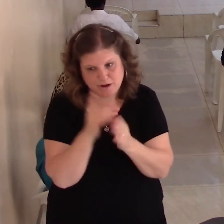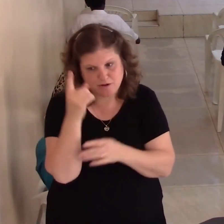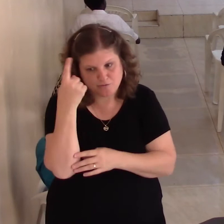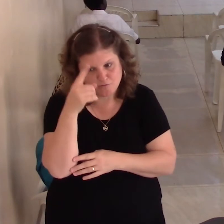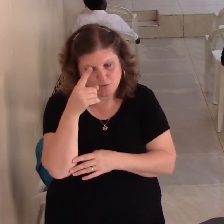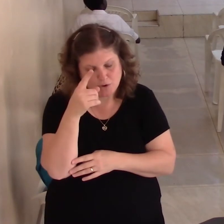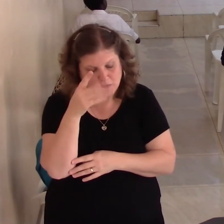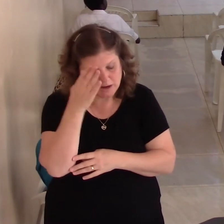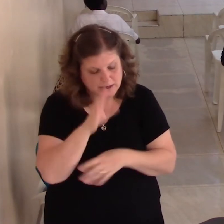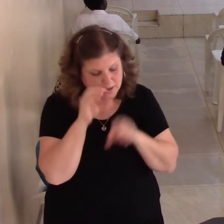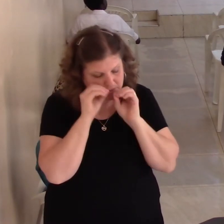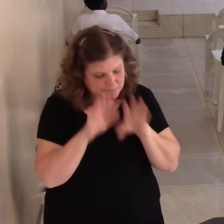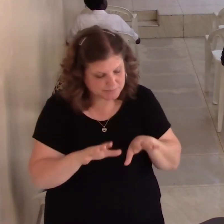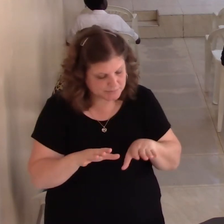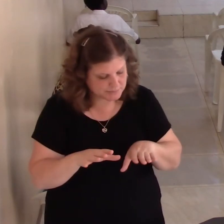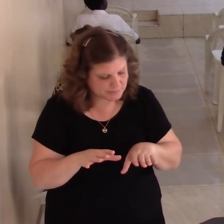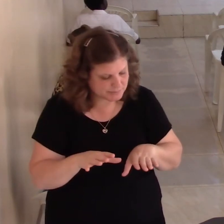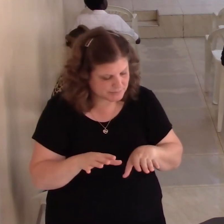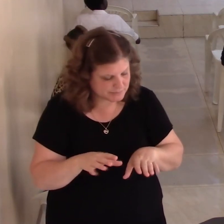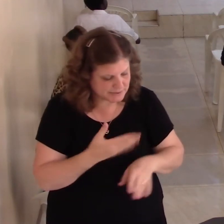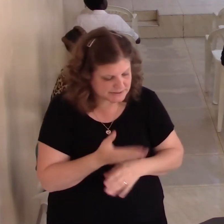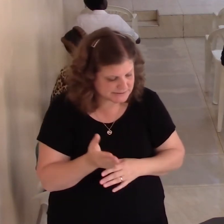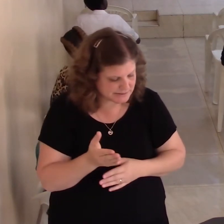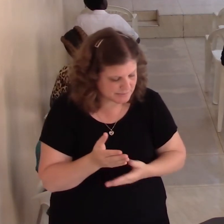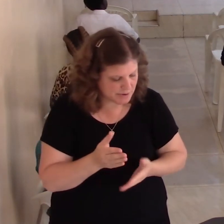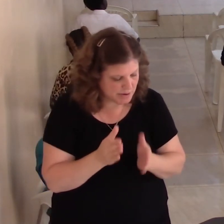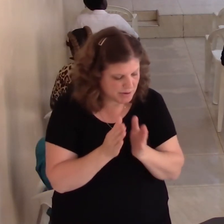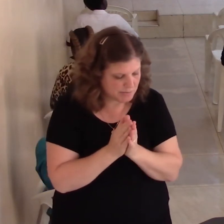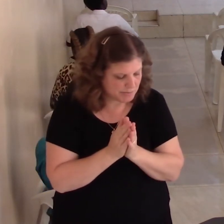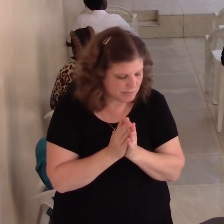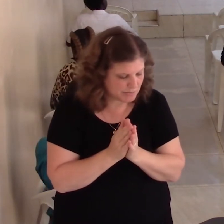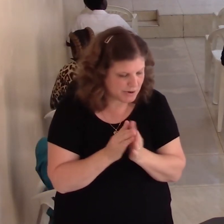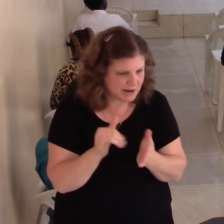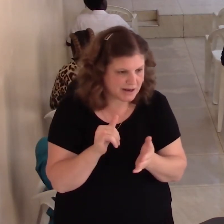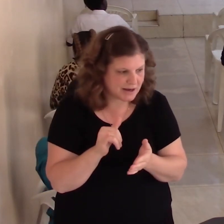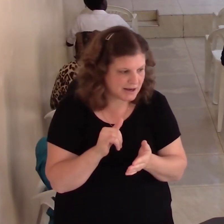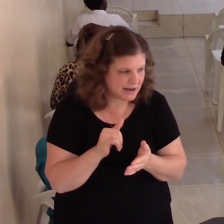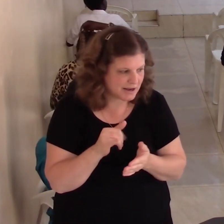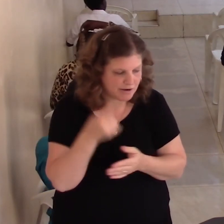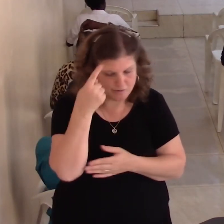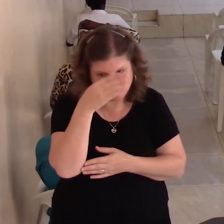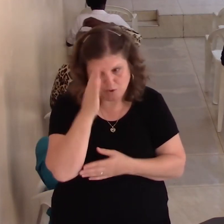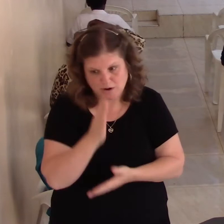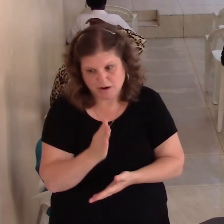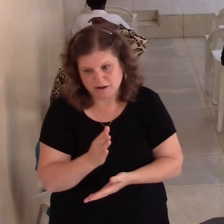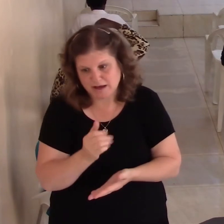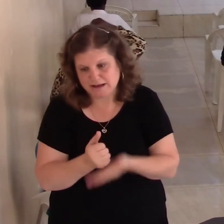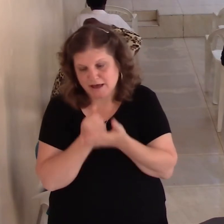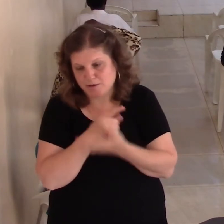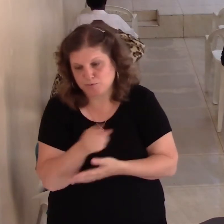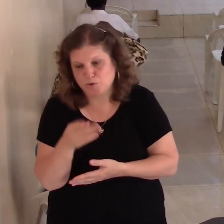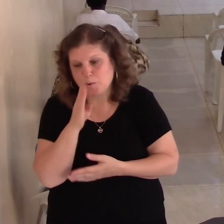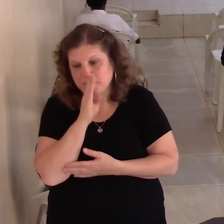And then, also pray and ask God to help you through that prayer. Then you need to leave a testimony to others.